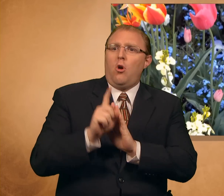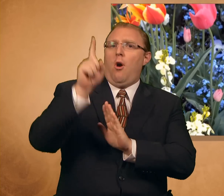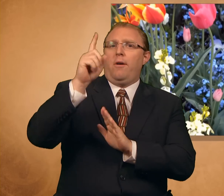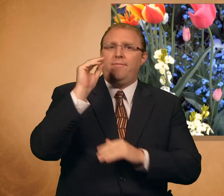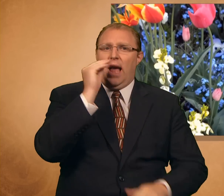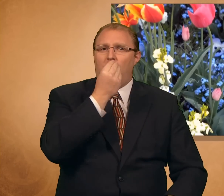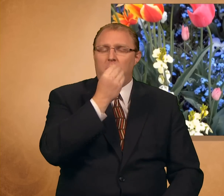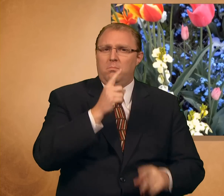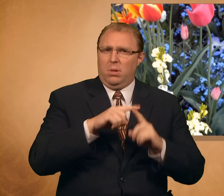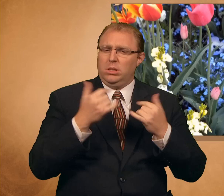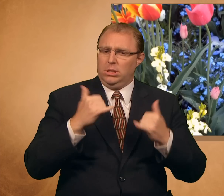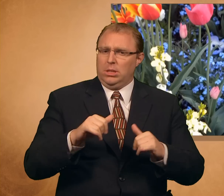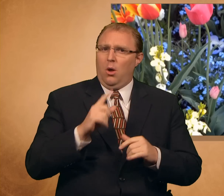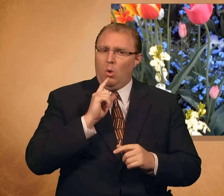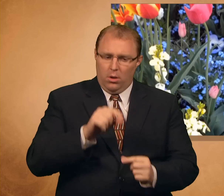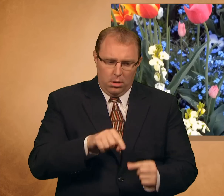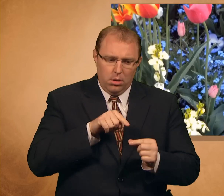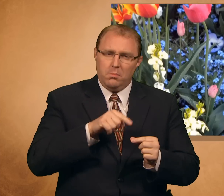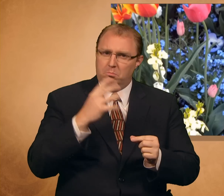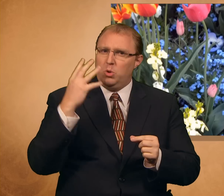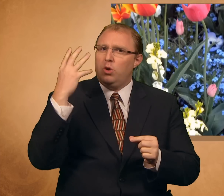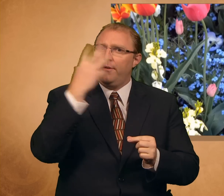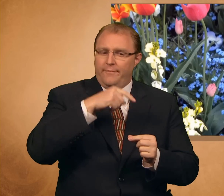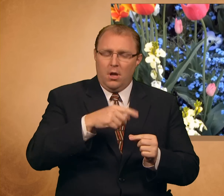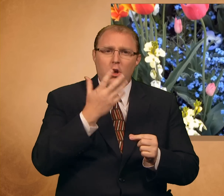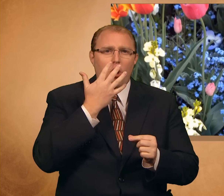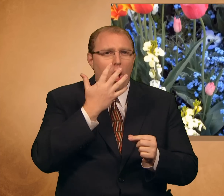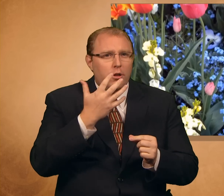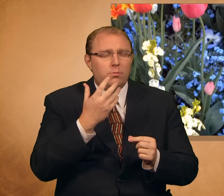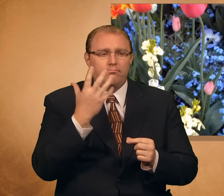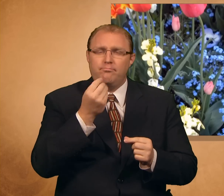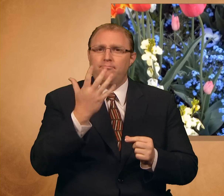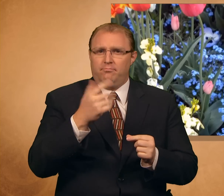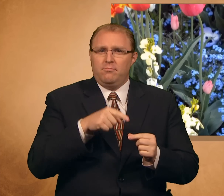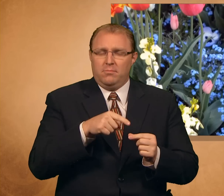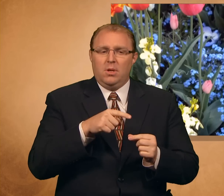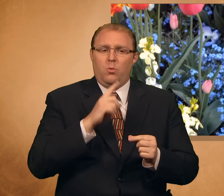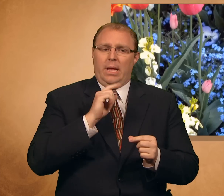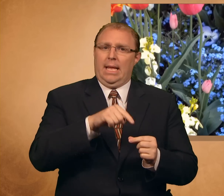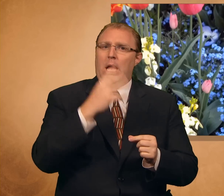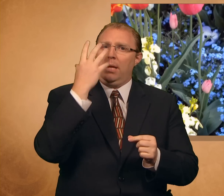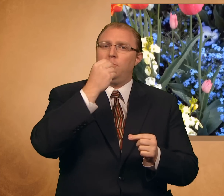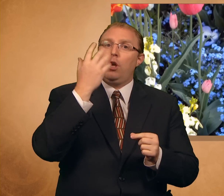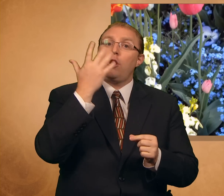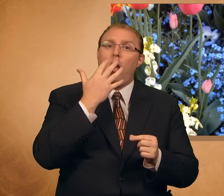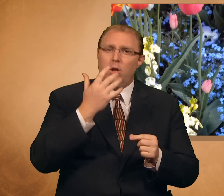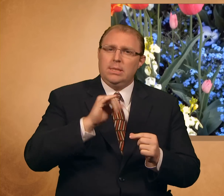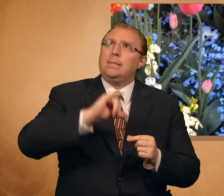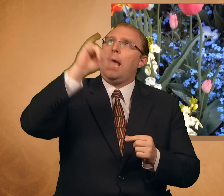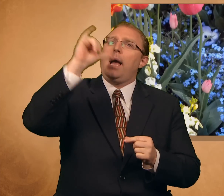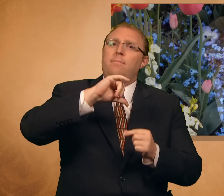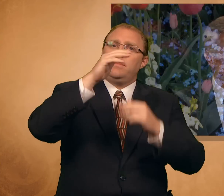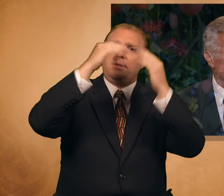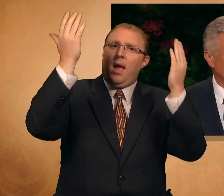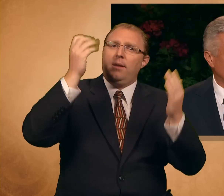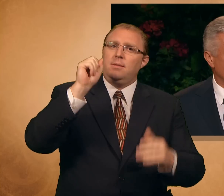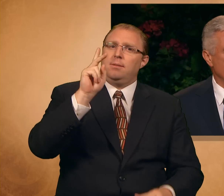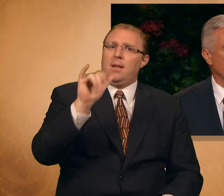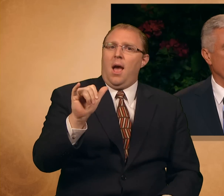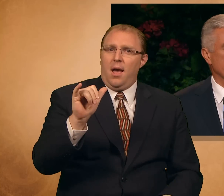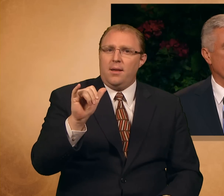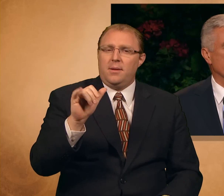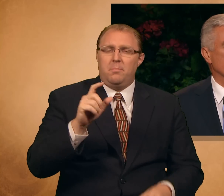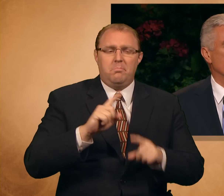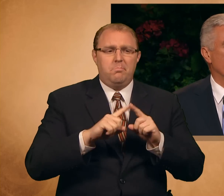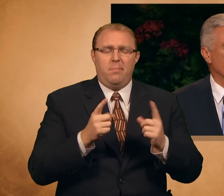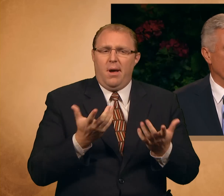as beautiful with its rich color that mirrors that of the bluest skies. And